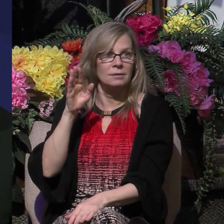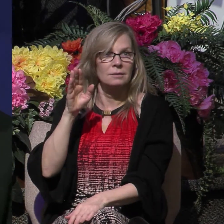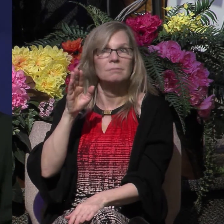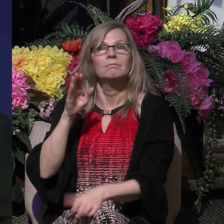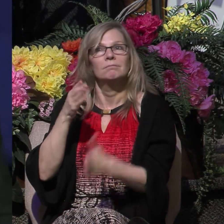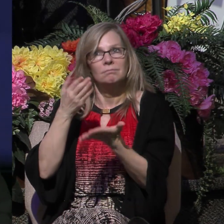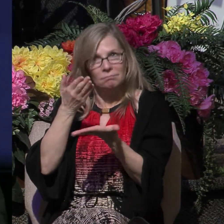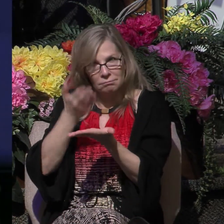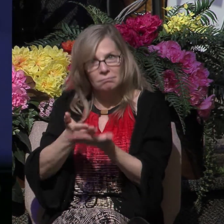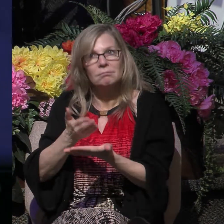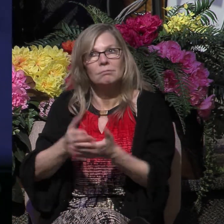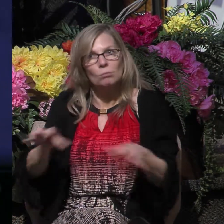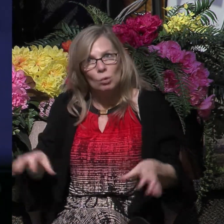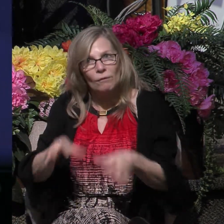appropriate to repentance.